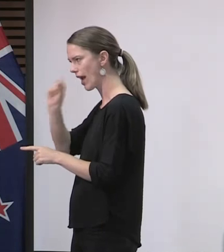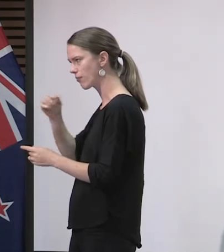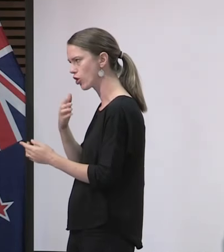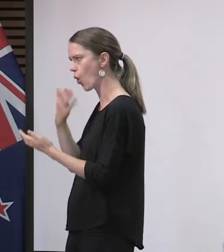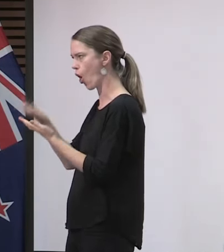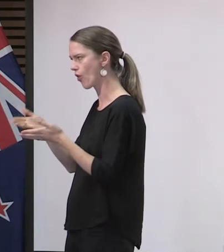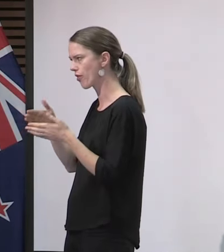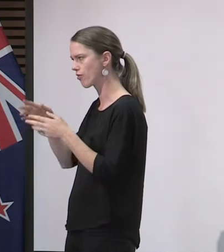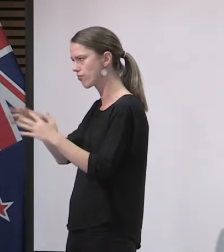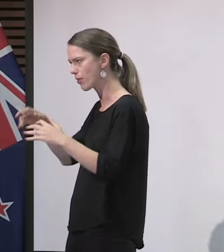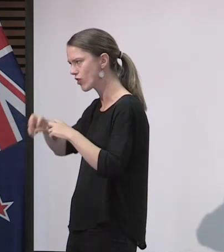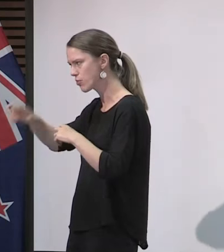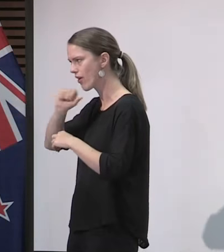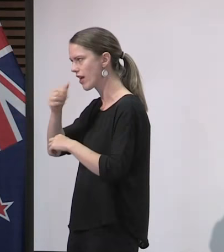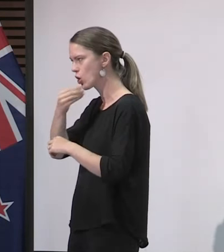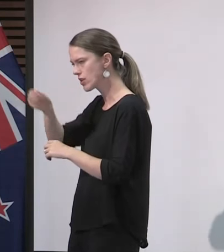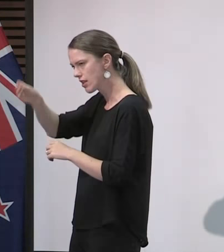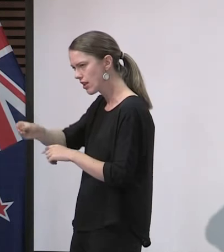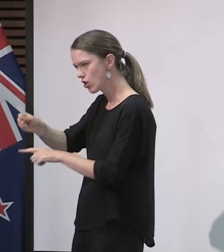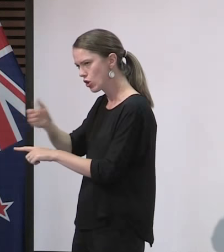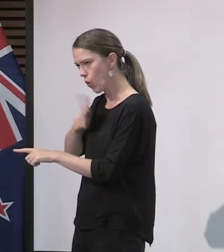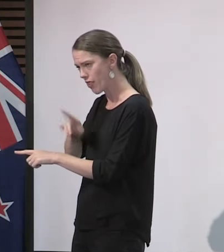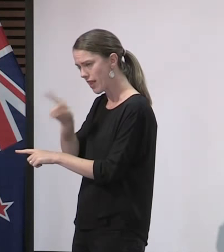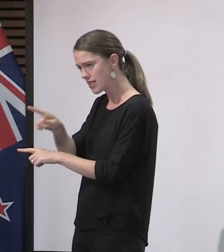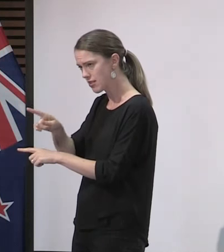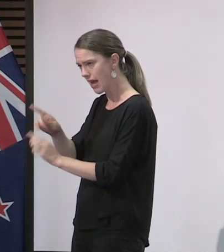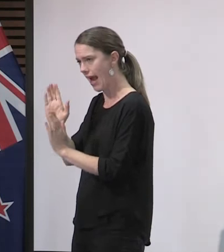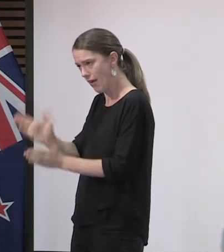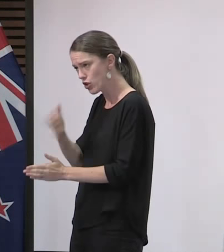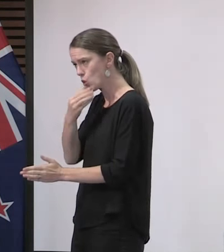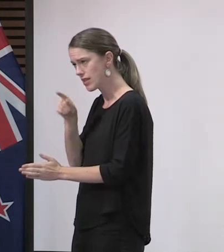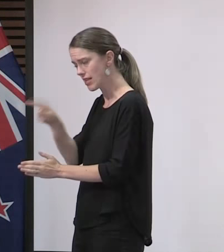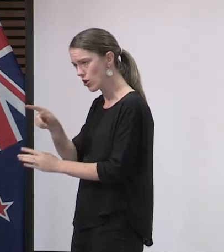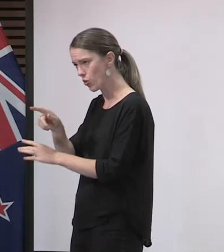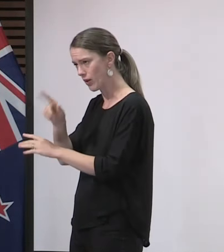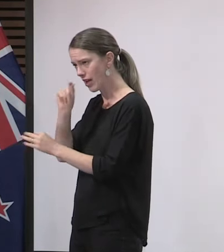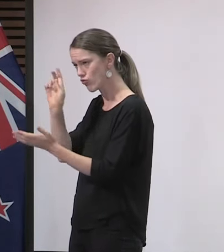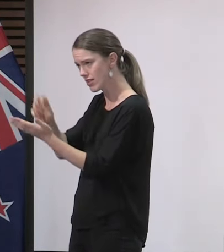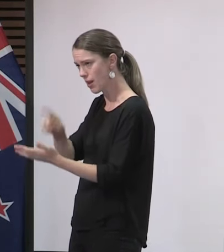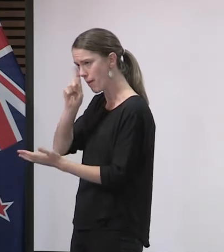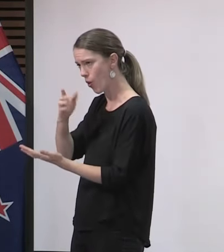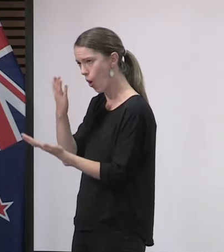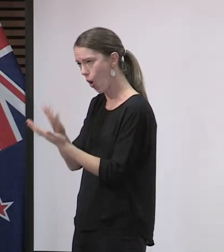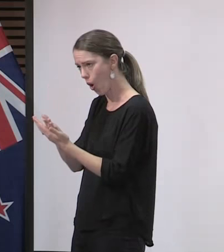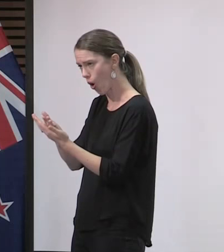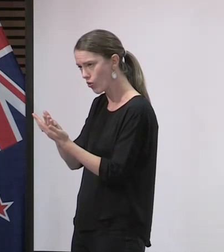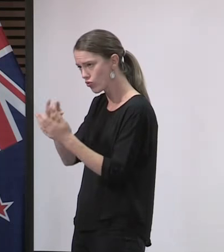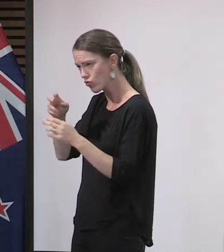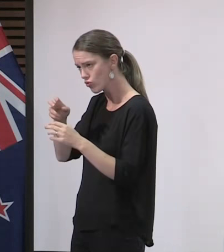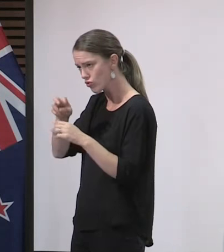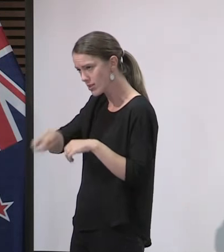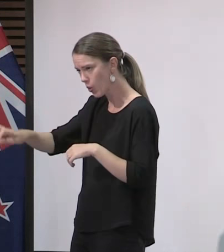snapper card. Would you like to see it made mandatory, so you don't have any potential gaps in terms of tracing back?